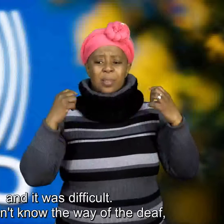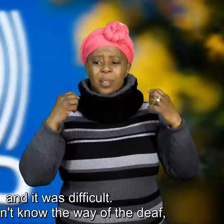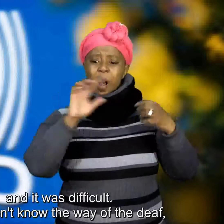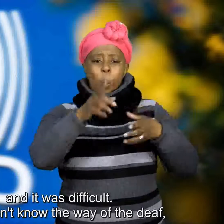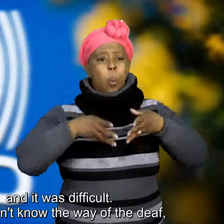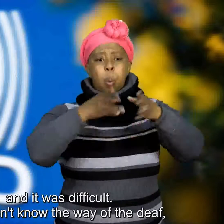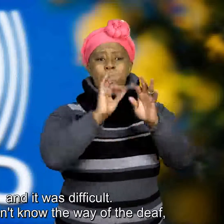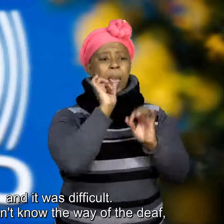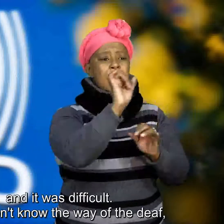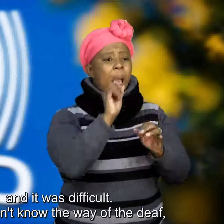don't know the way of the deaf